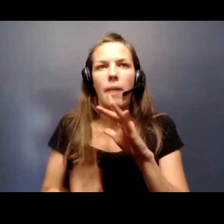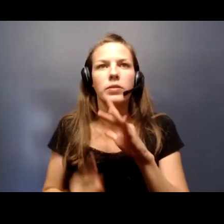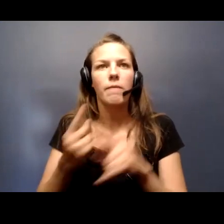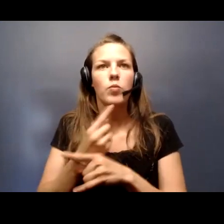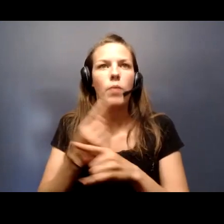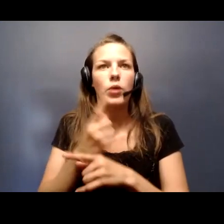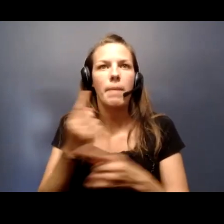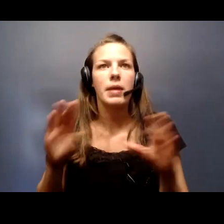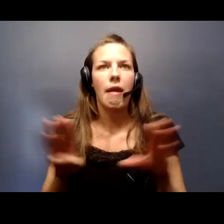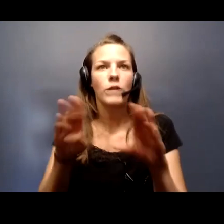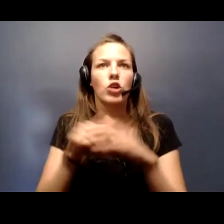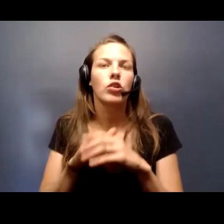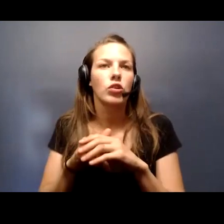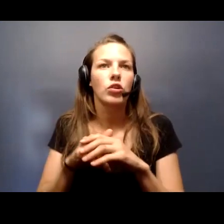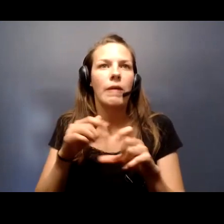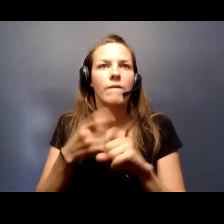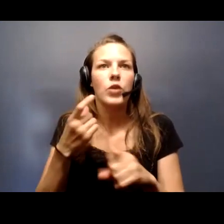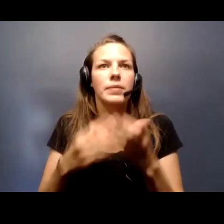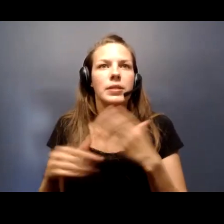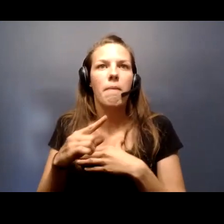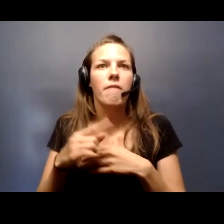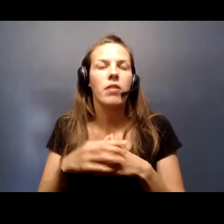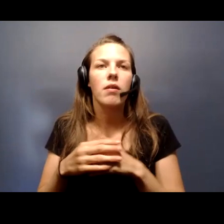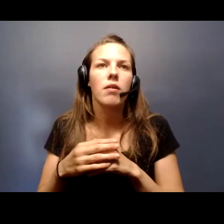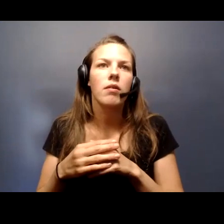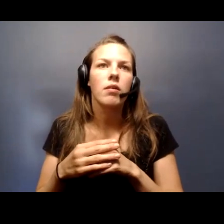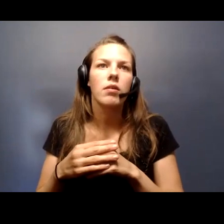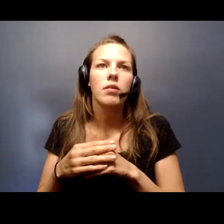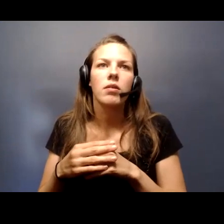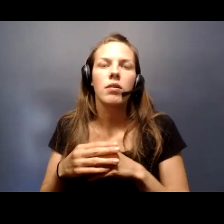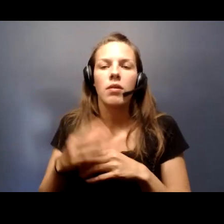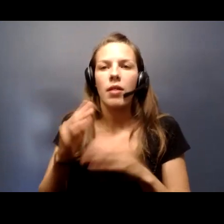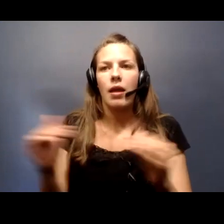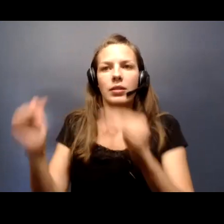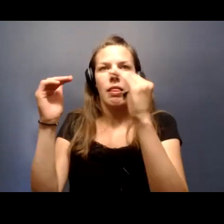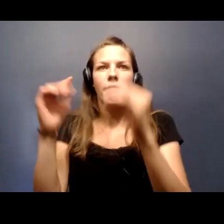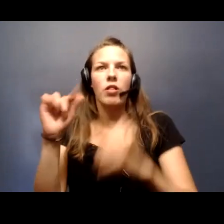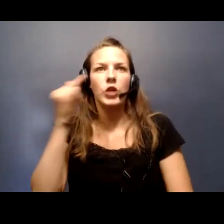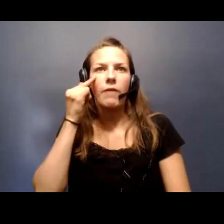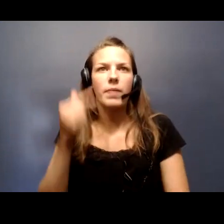appropriate behavior from some of the highest levels of government